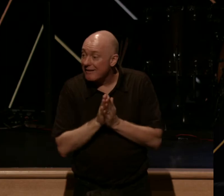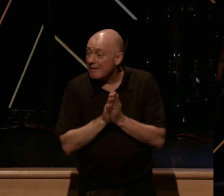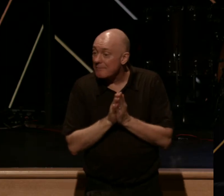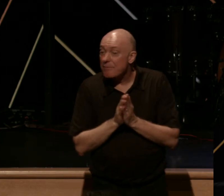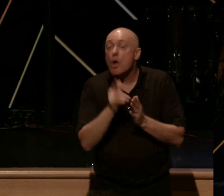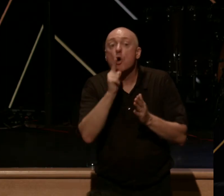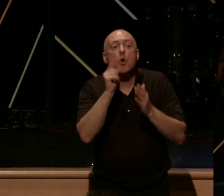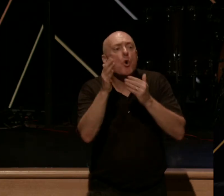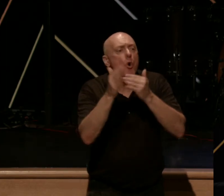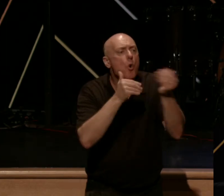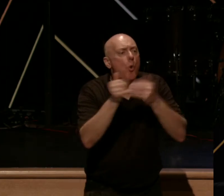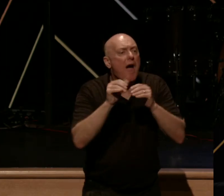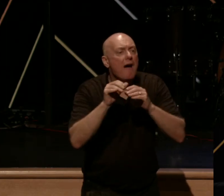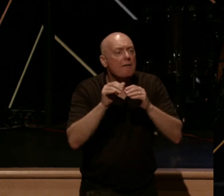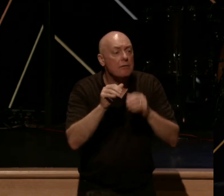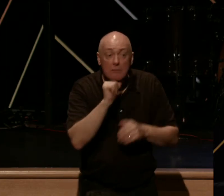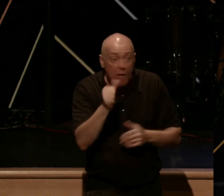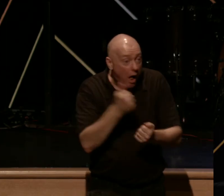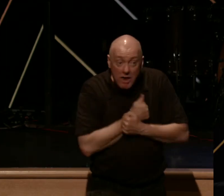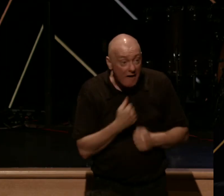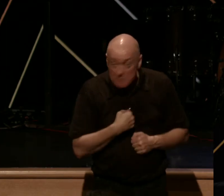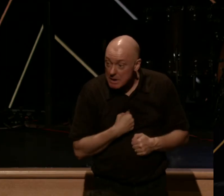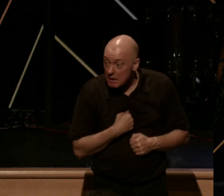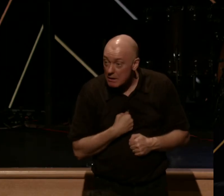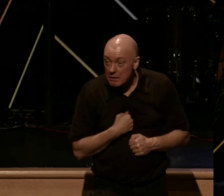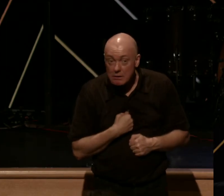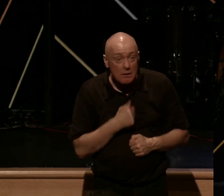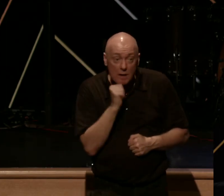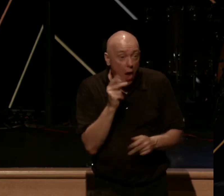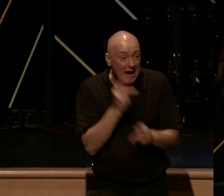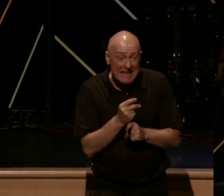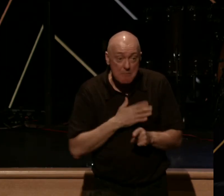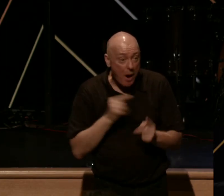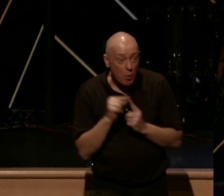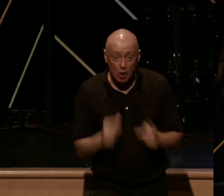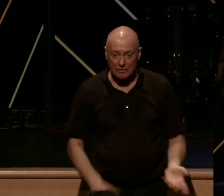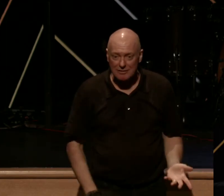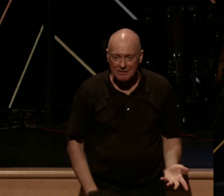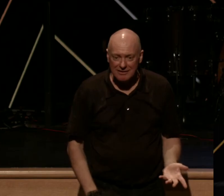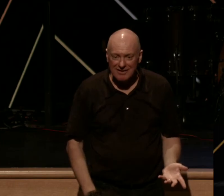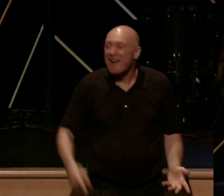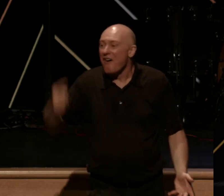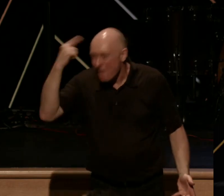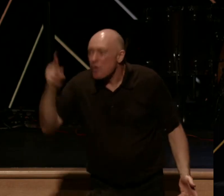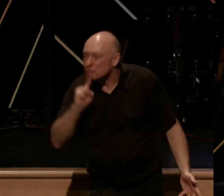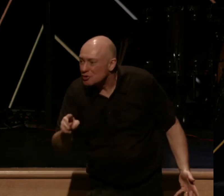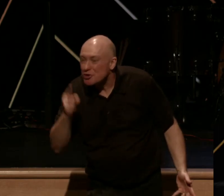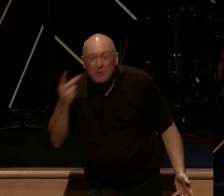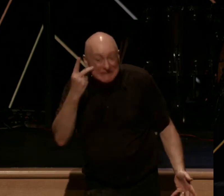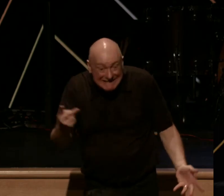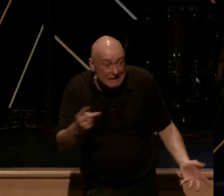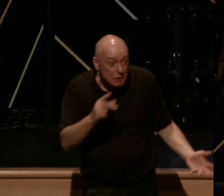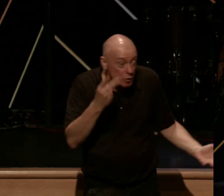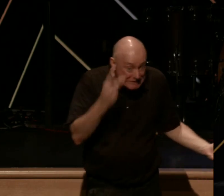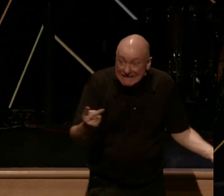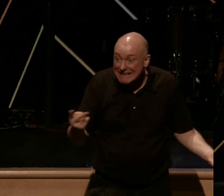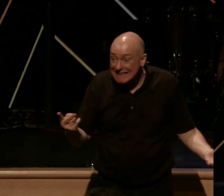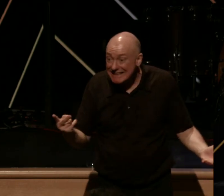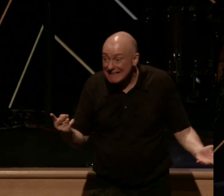Whoever does not love me, does not keep my words. So for sure, we're seeing a pattern here. Do you see it? The